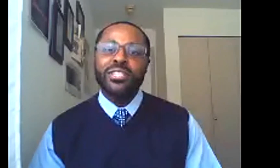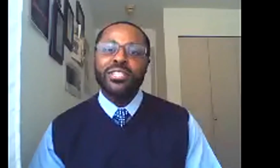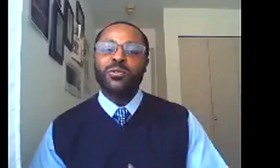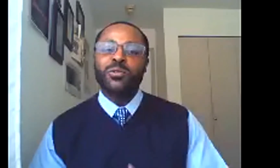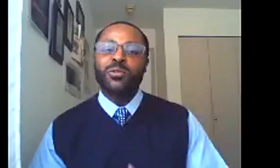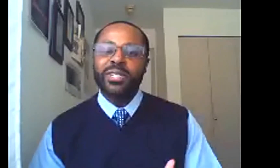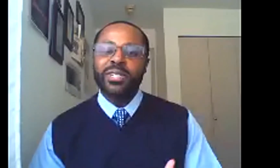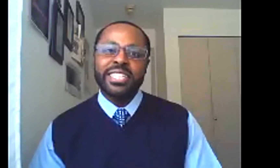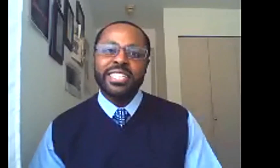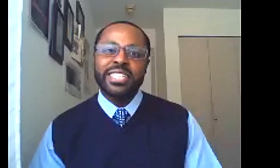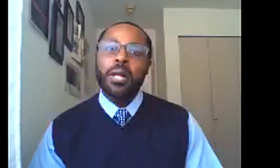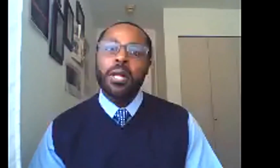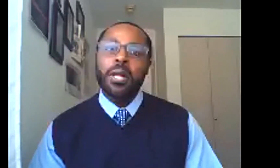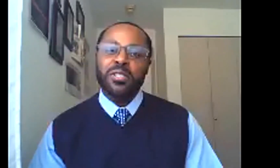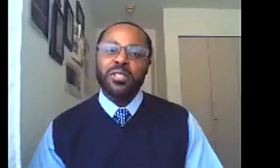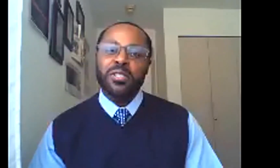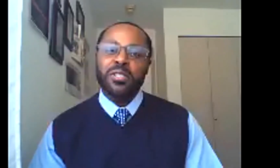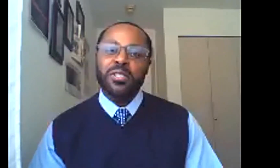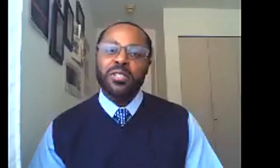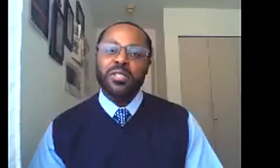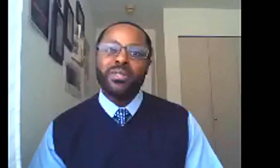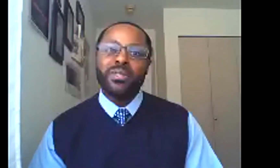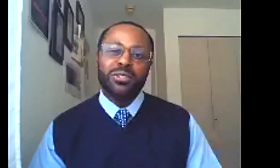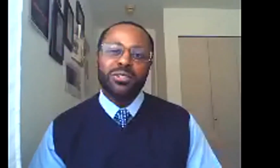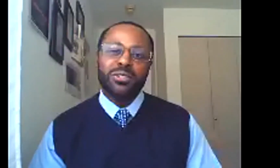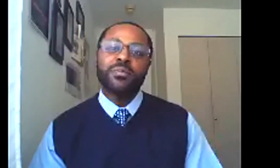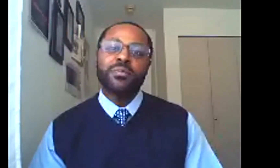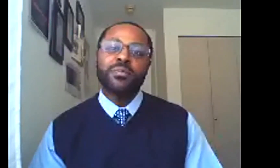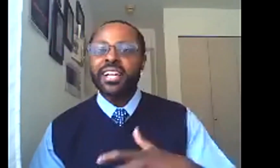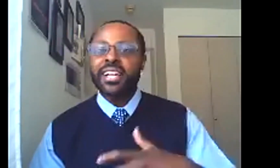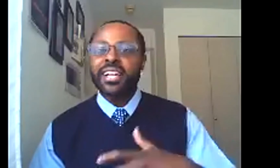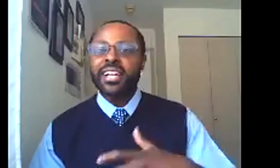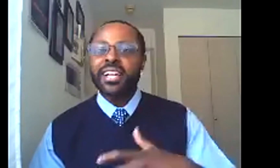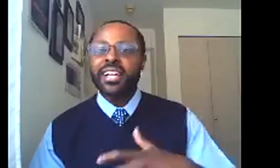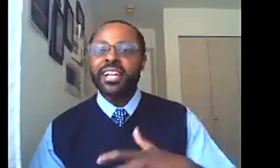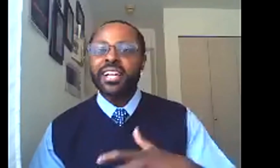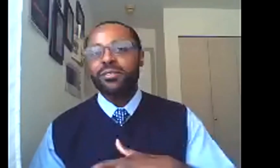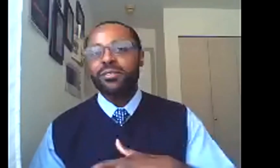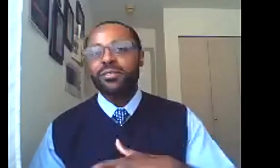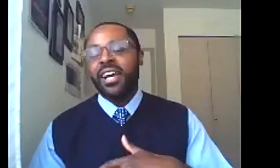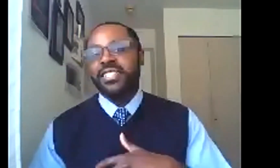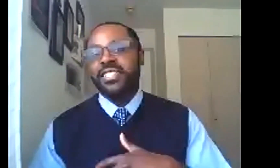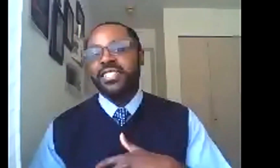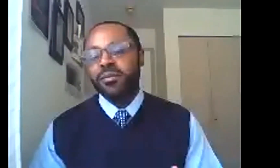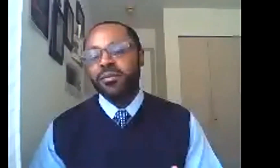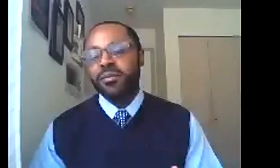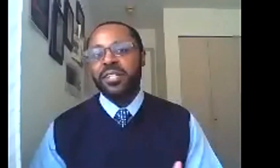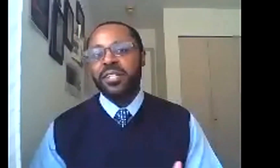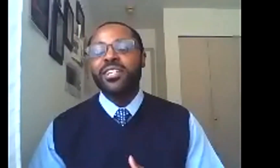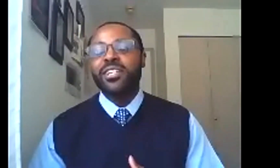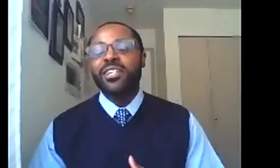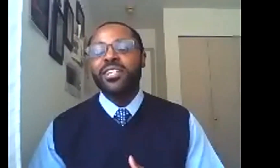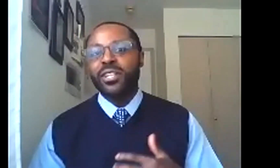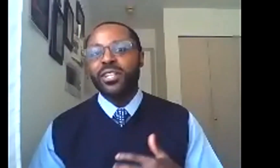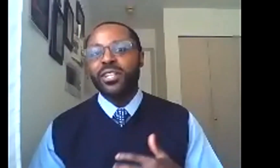justify. And so this criminalization becomes an important ideological structure. And then as a, as a, as a